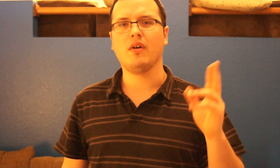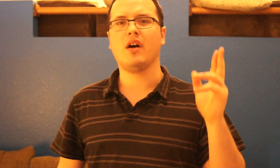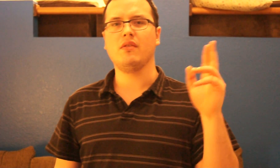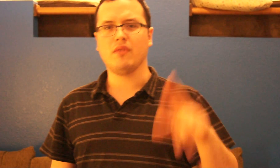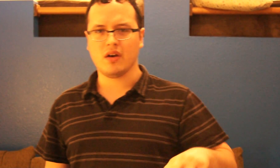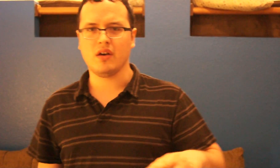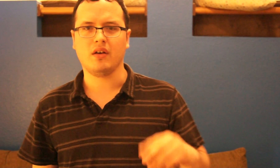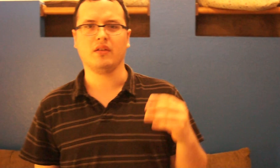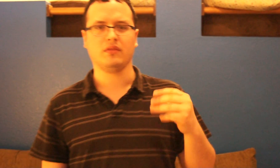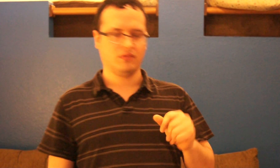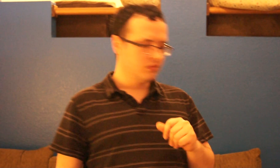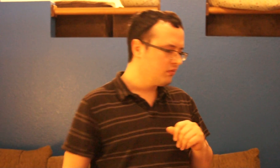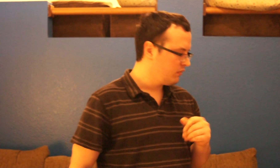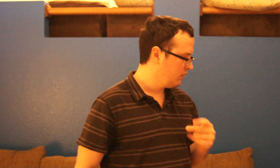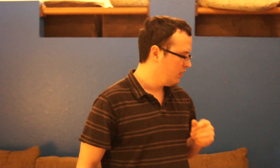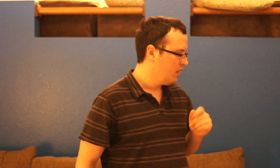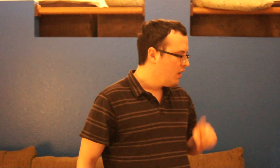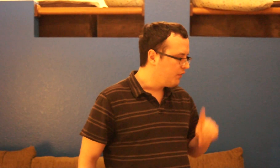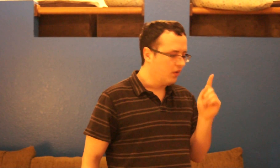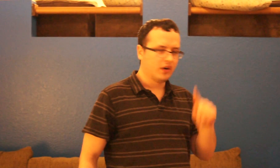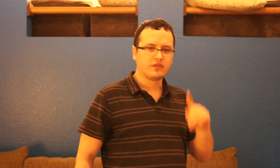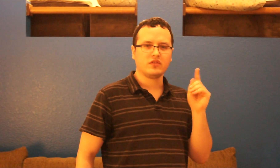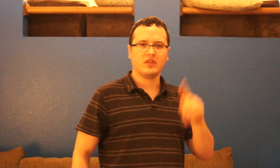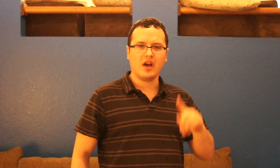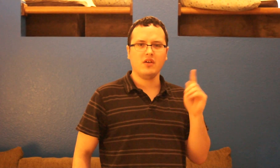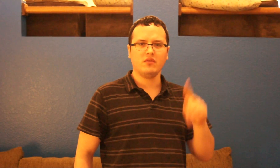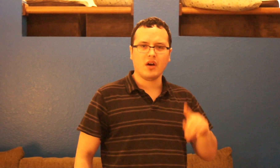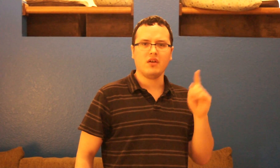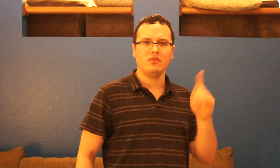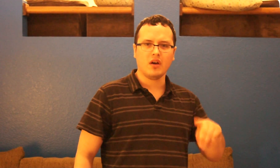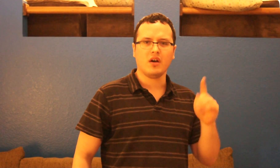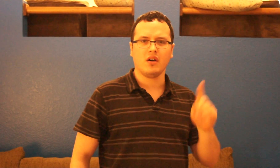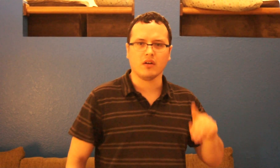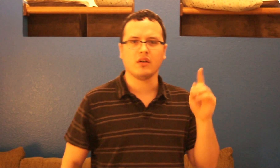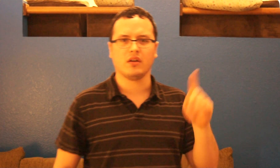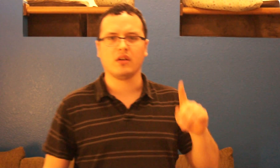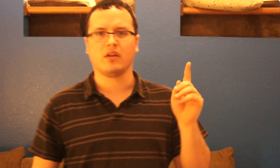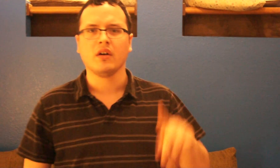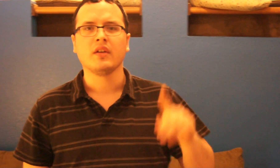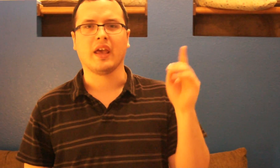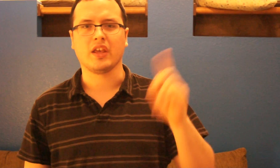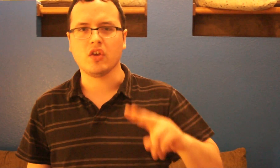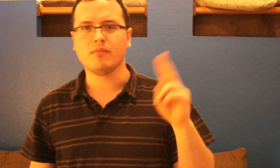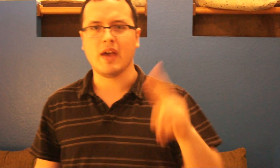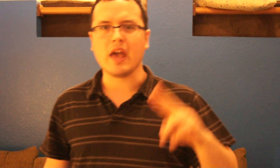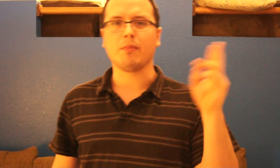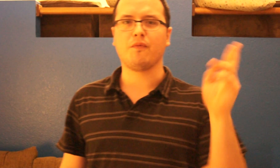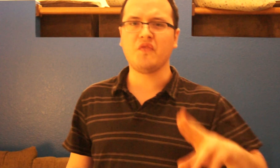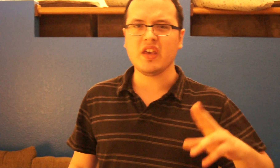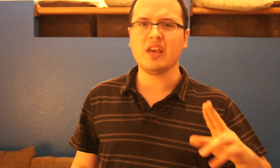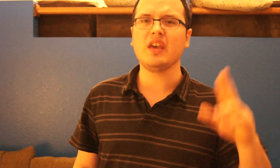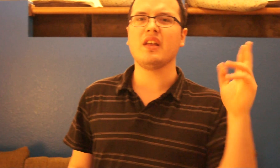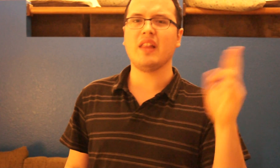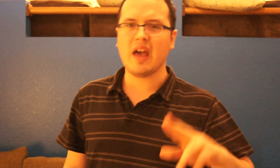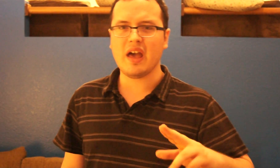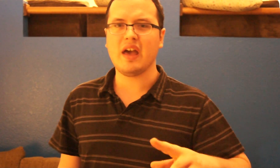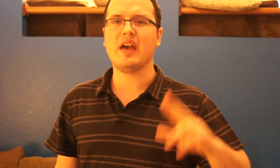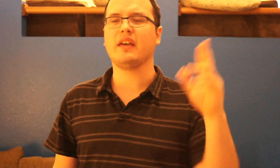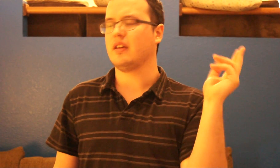for too long yeah you make me feel like